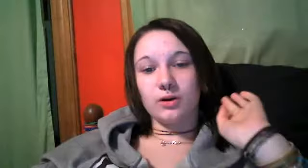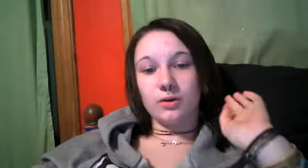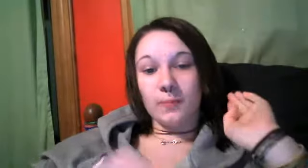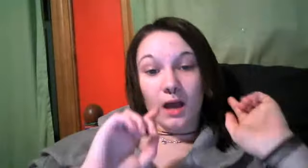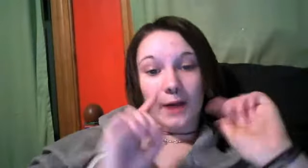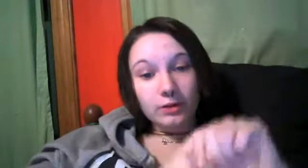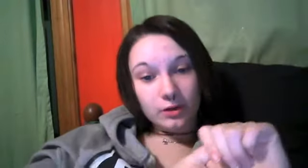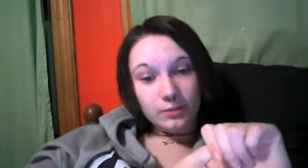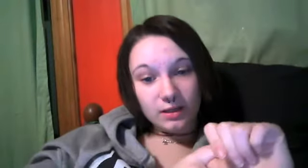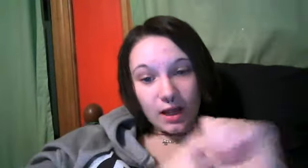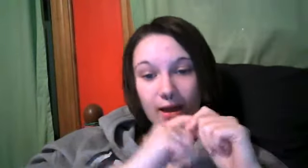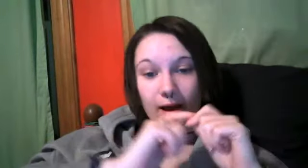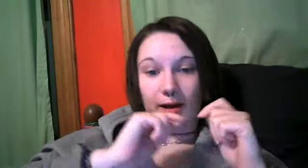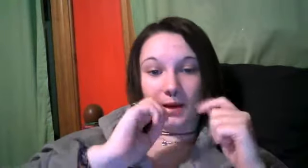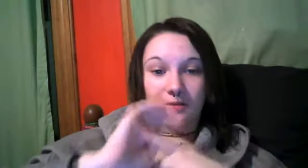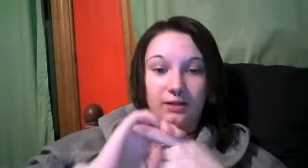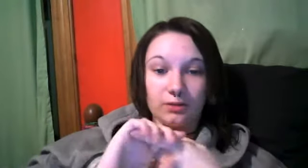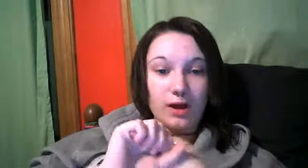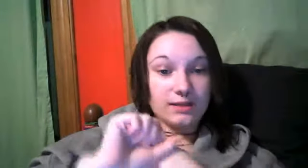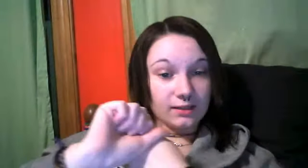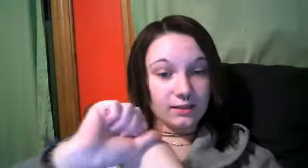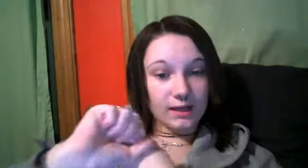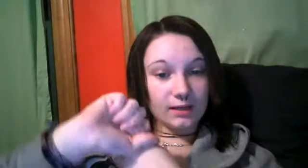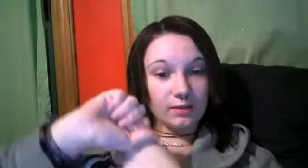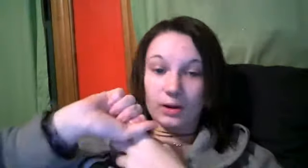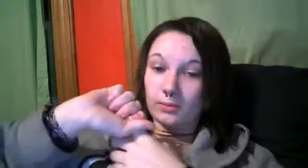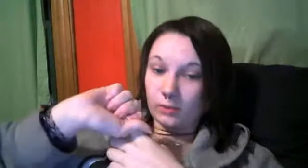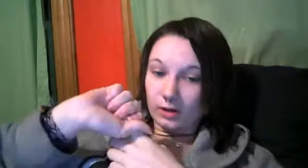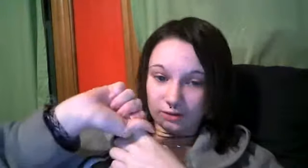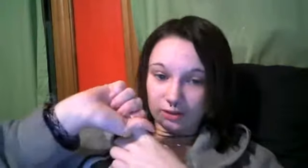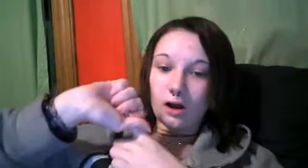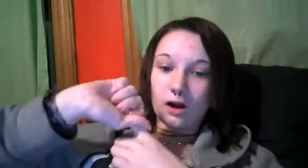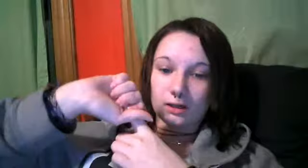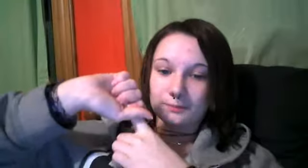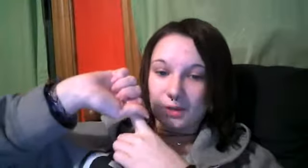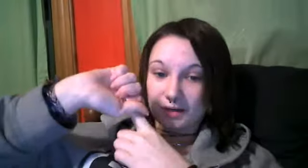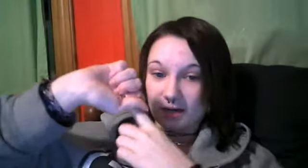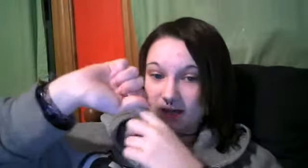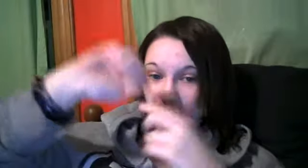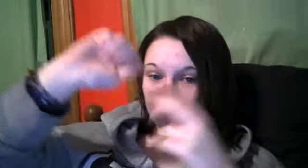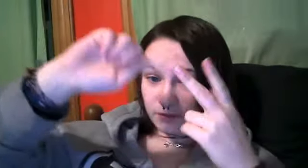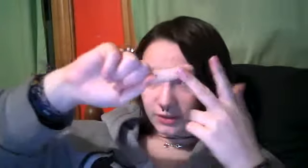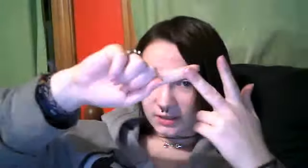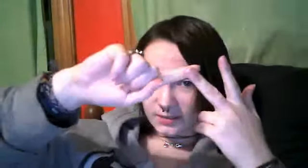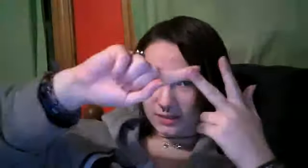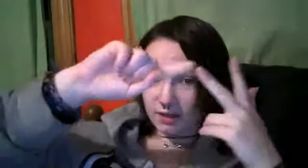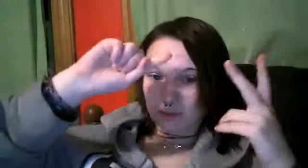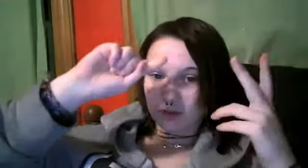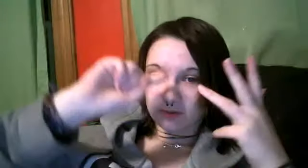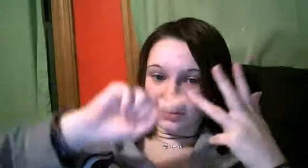i'm no longer with eli i'm back with nick we're not technically dating but whatever um i'm getting an xbox for christmas mdubs 3